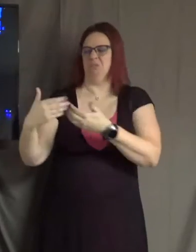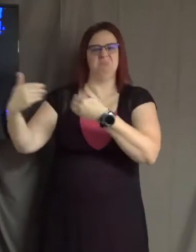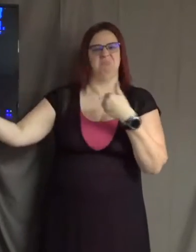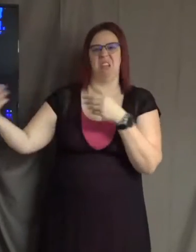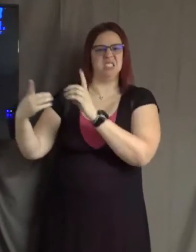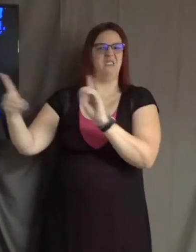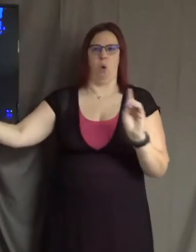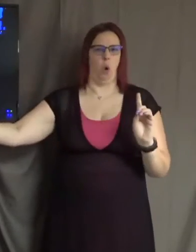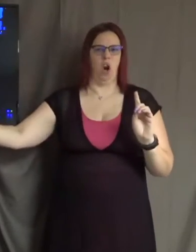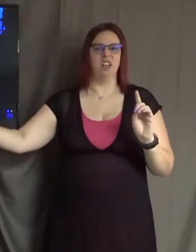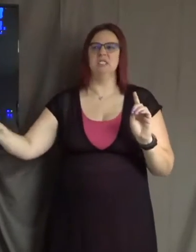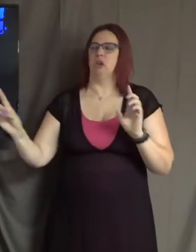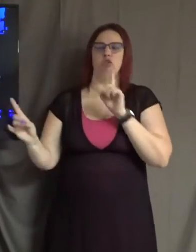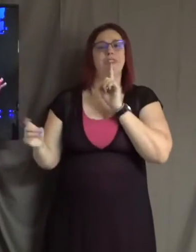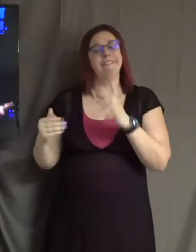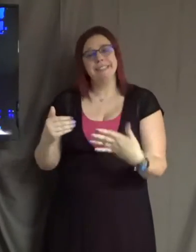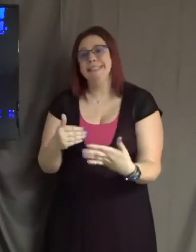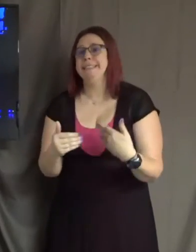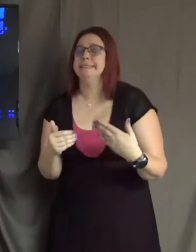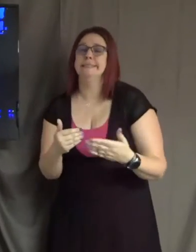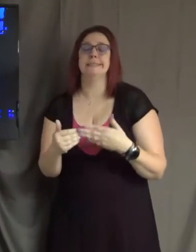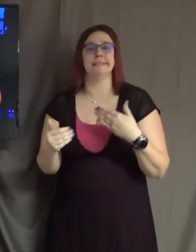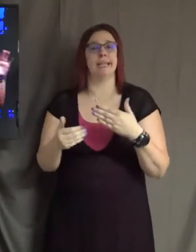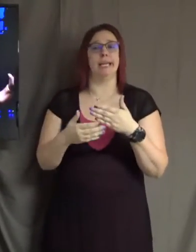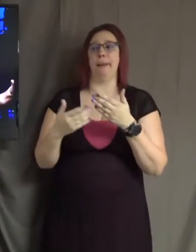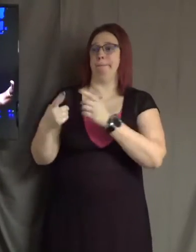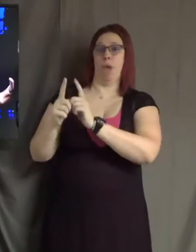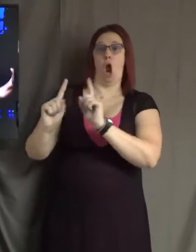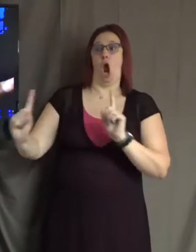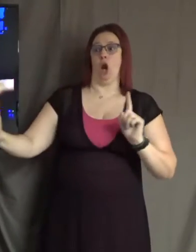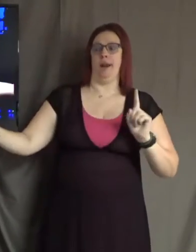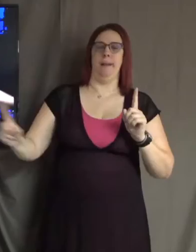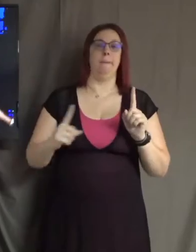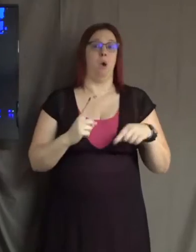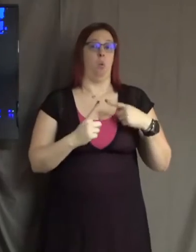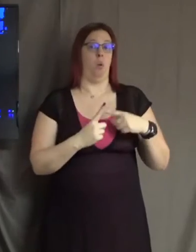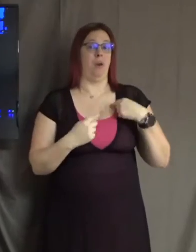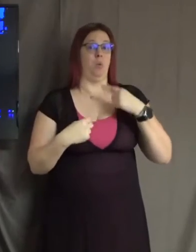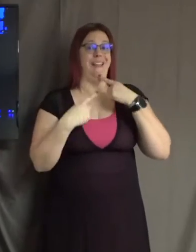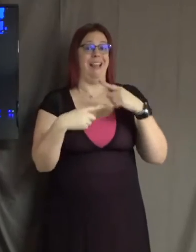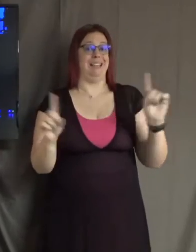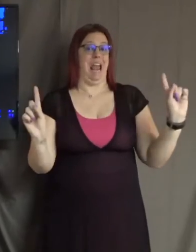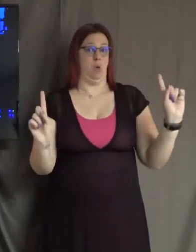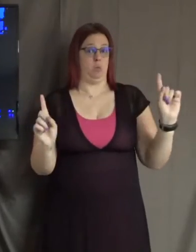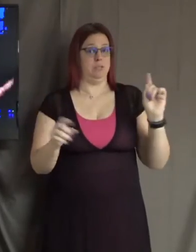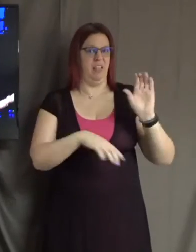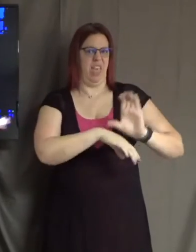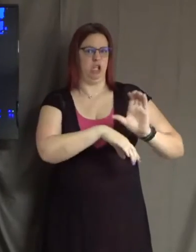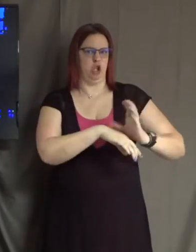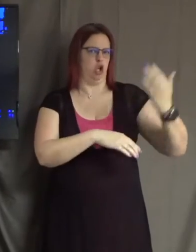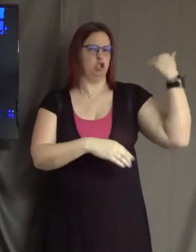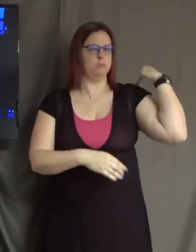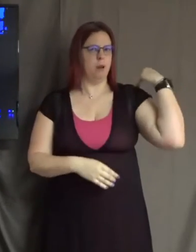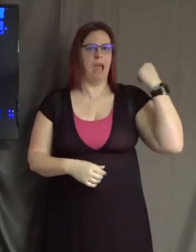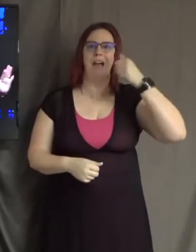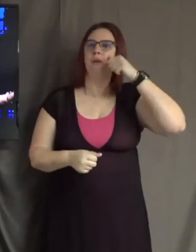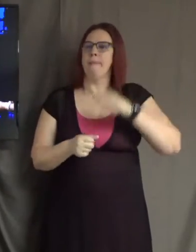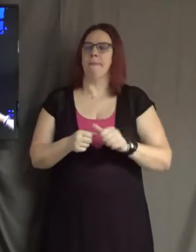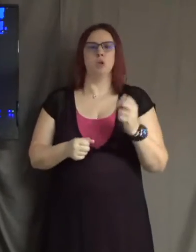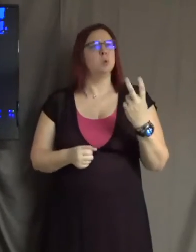easy parting. But when we announced it at church in my former community, I remember at least two or three women who came up to me and said,